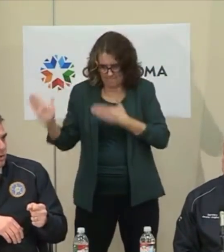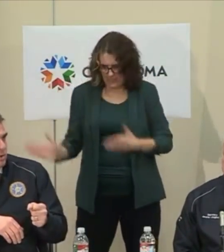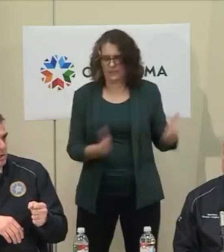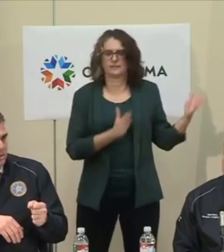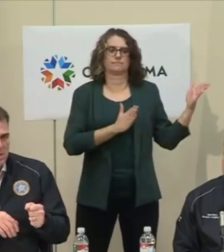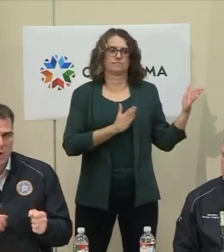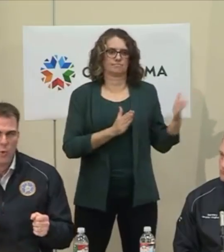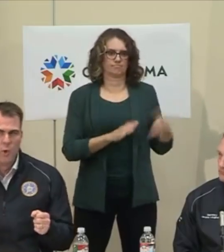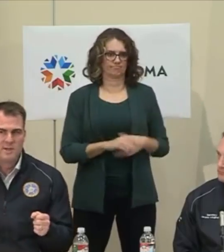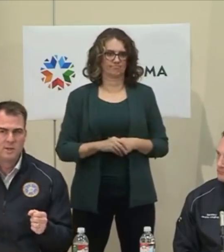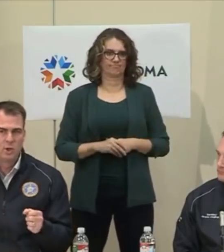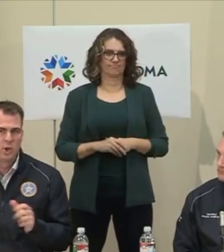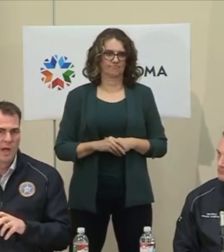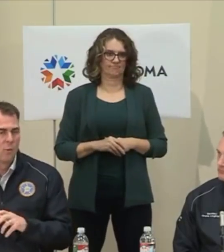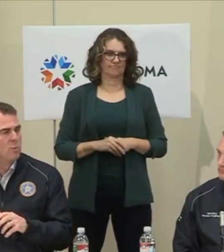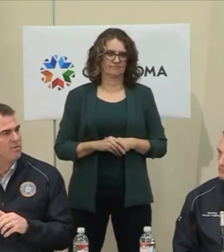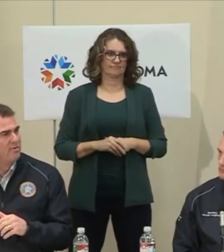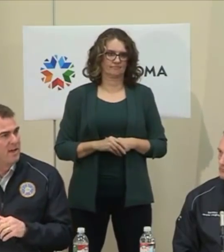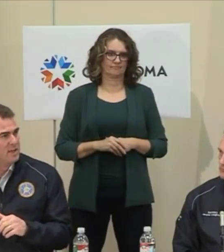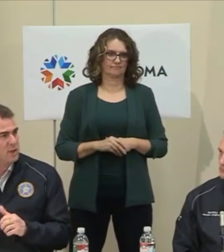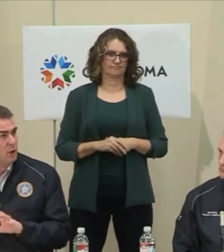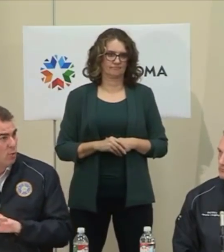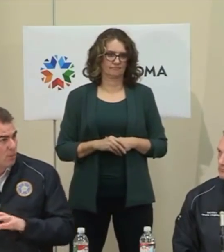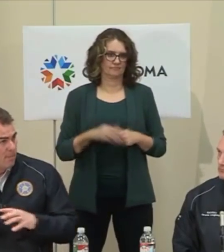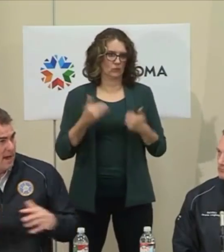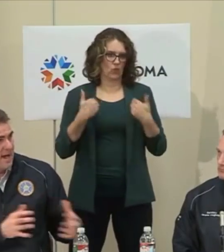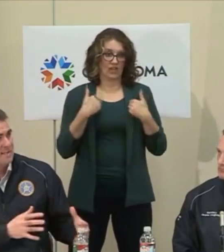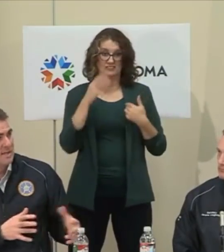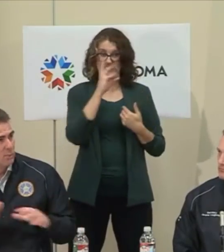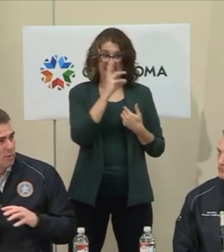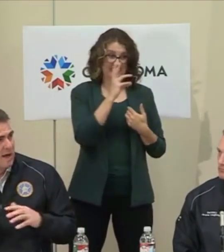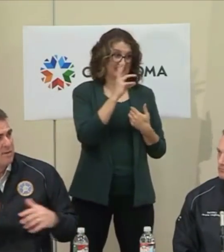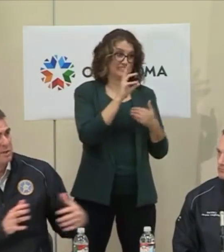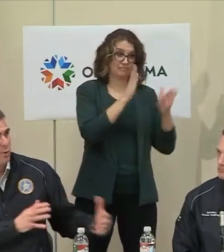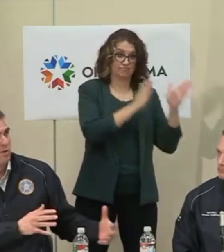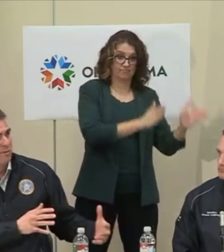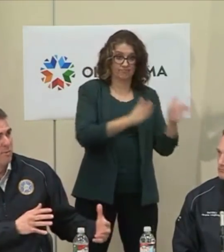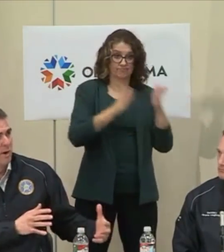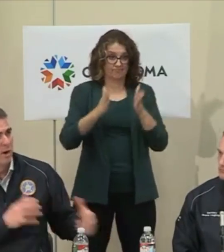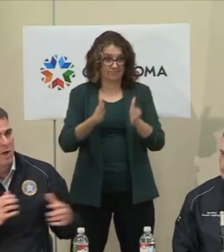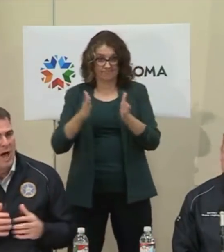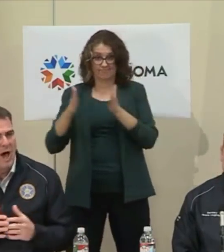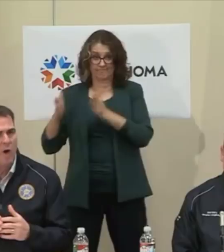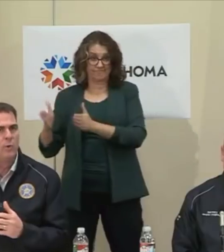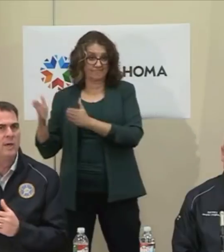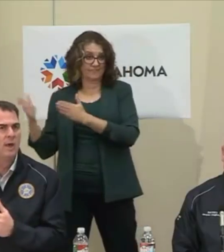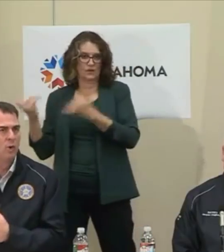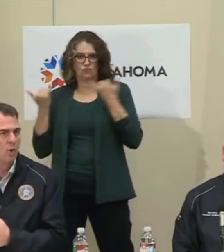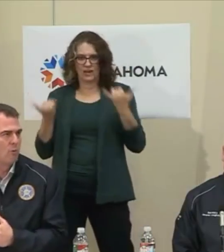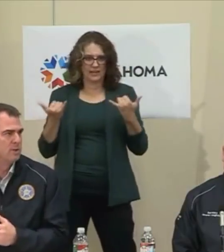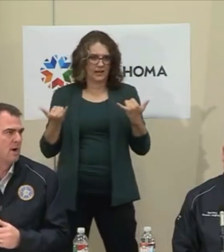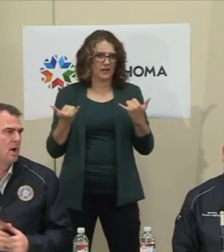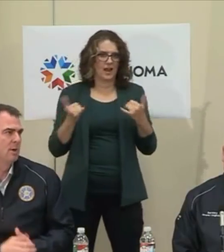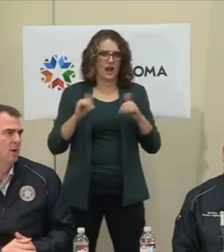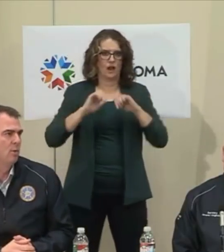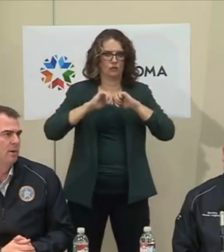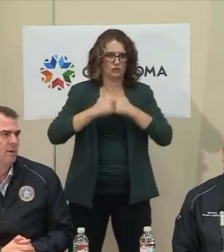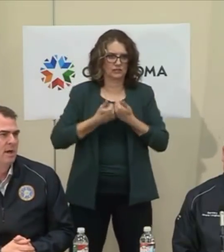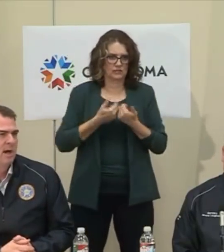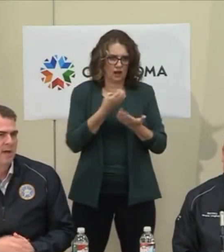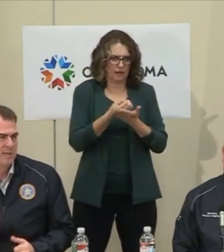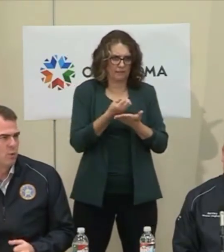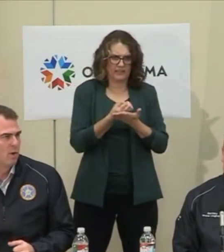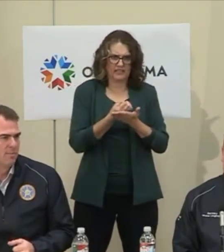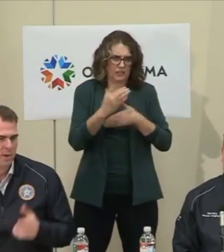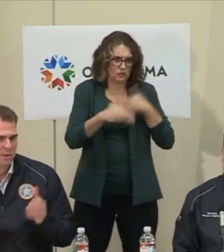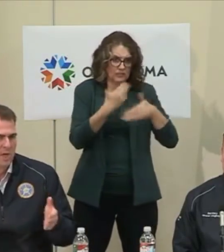One of those pillars is what does it look like when we're in phase two, when we're past this, when we have this in the rearview mirror, how do we get Oklahoma's economy going?